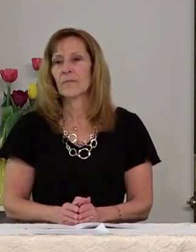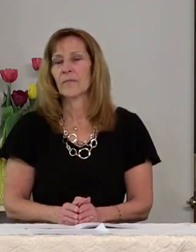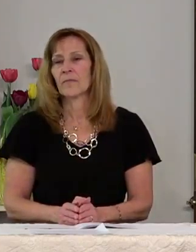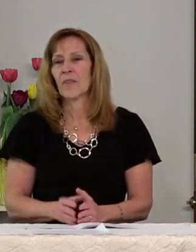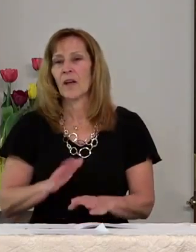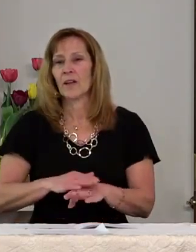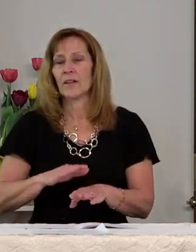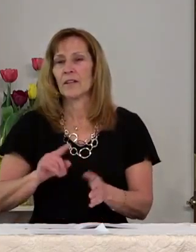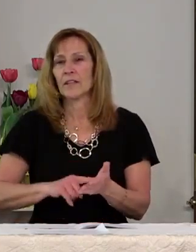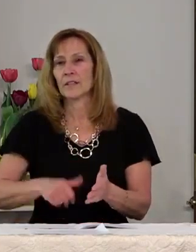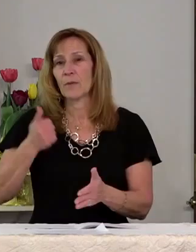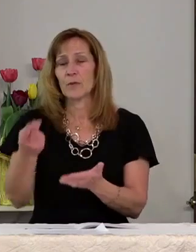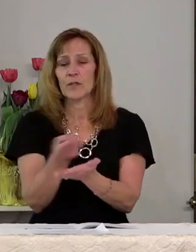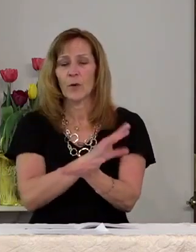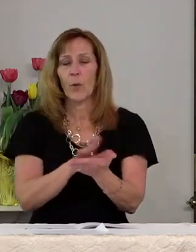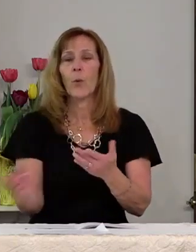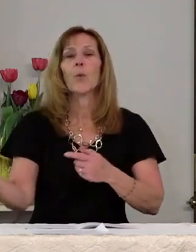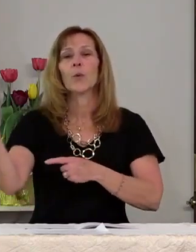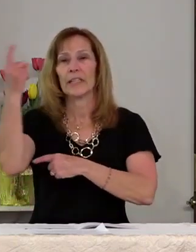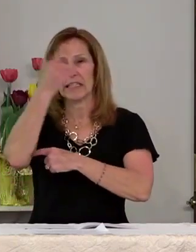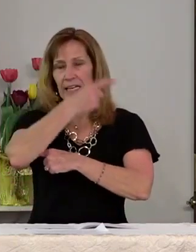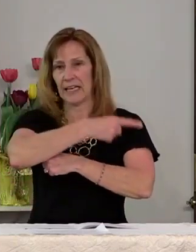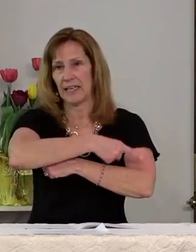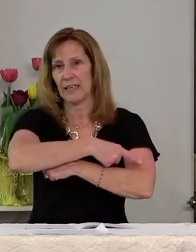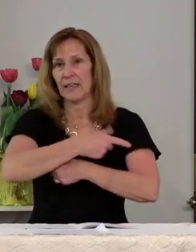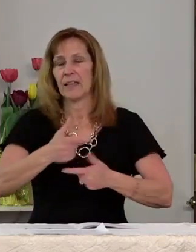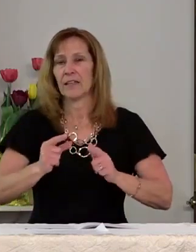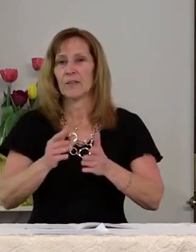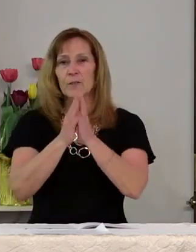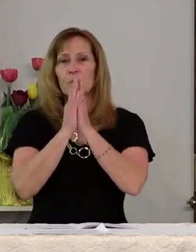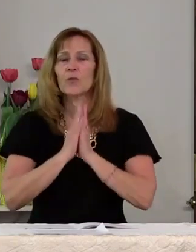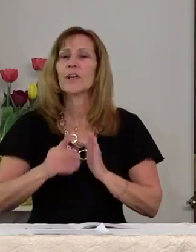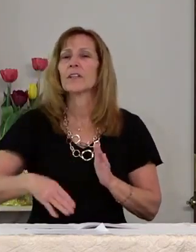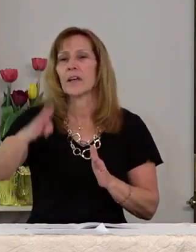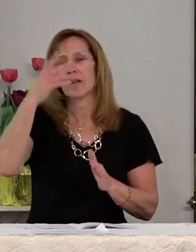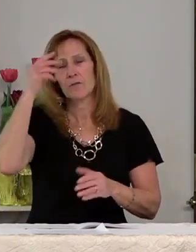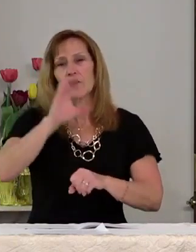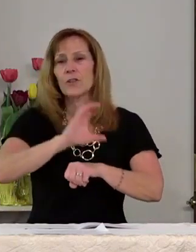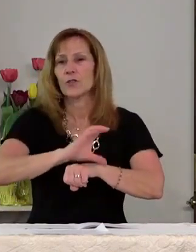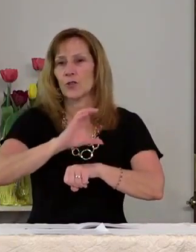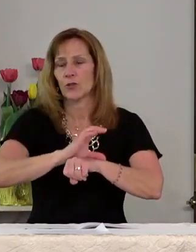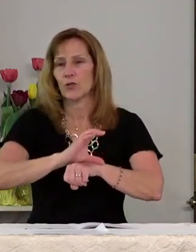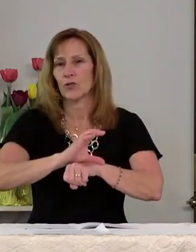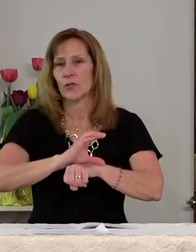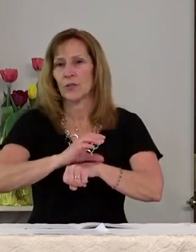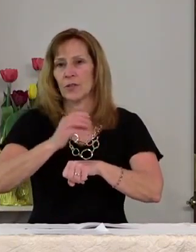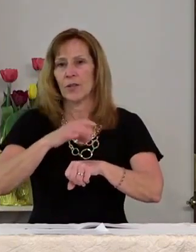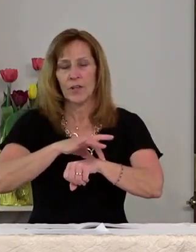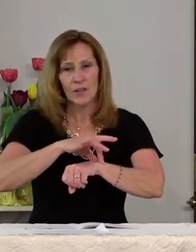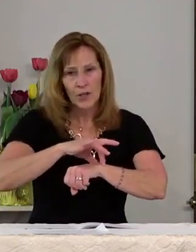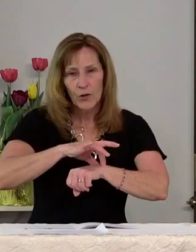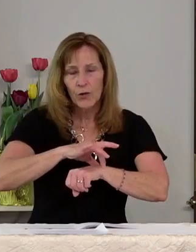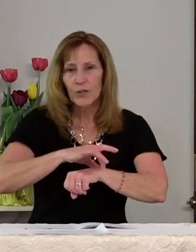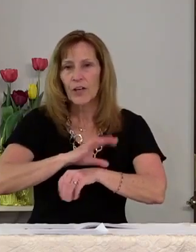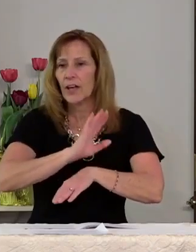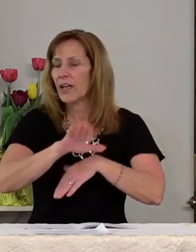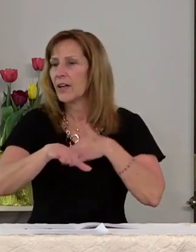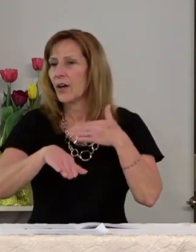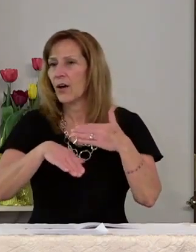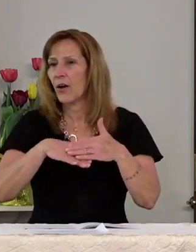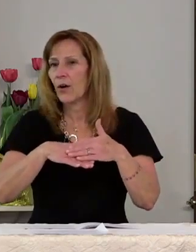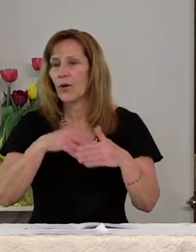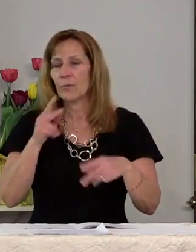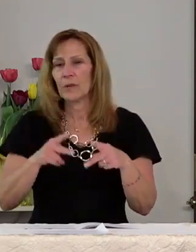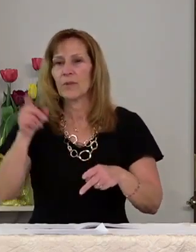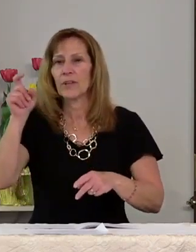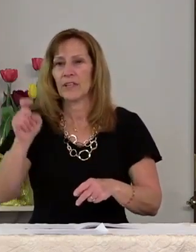on this most holy day let us pray to god for the church the earth and all in